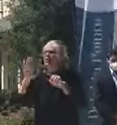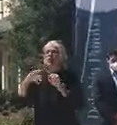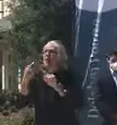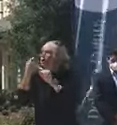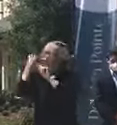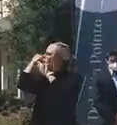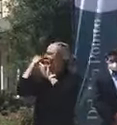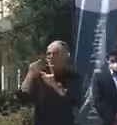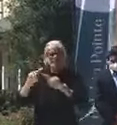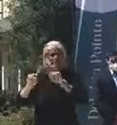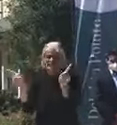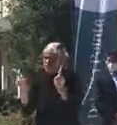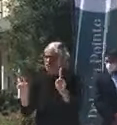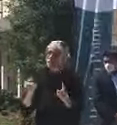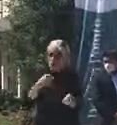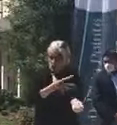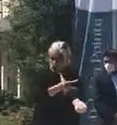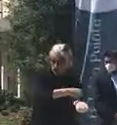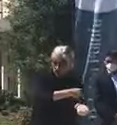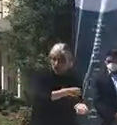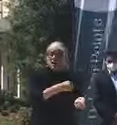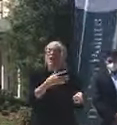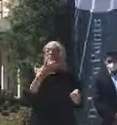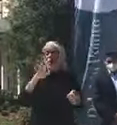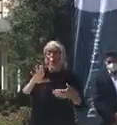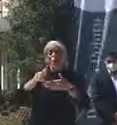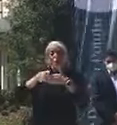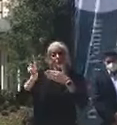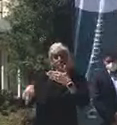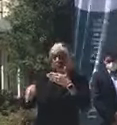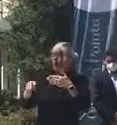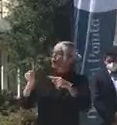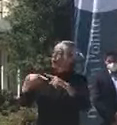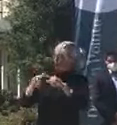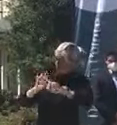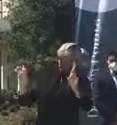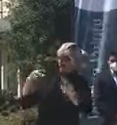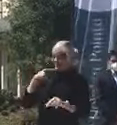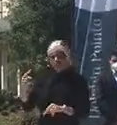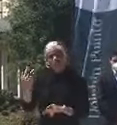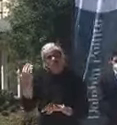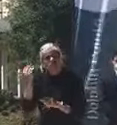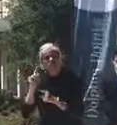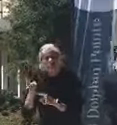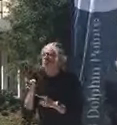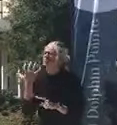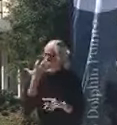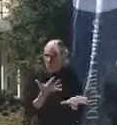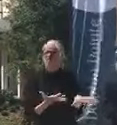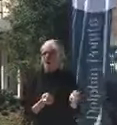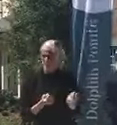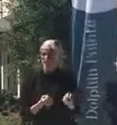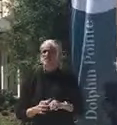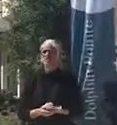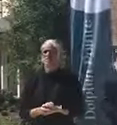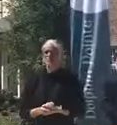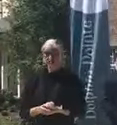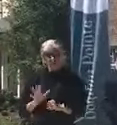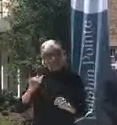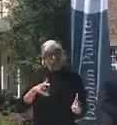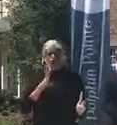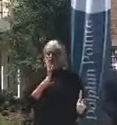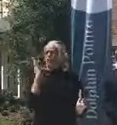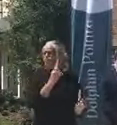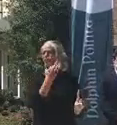is, is that you will have the results in 15 minutes. It's a rapid result. They put it in and it's pretty neat how it